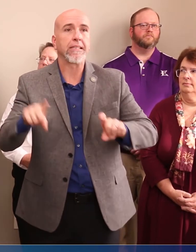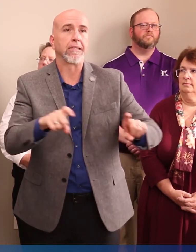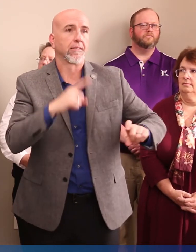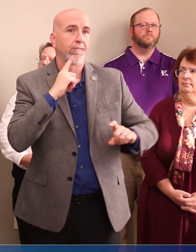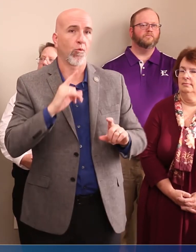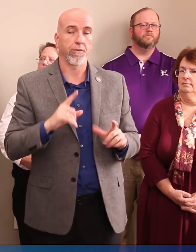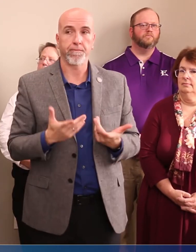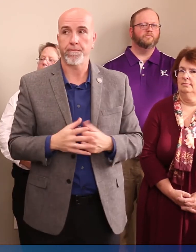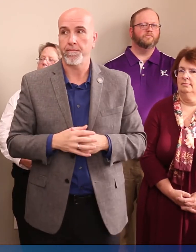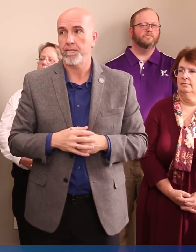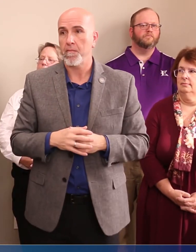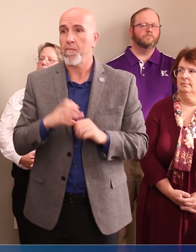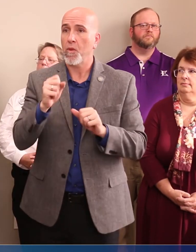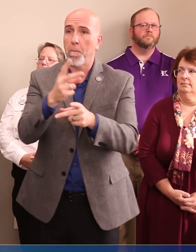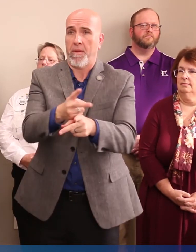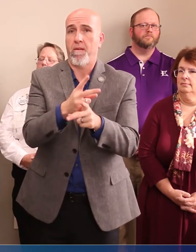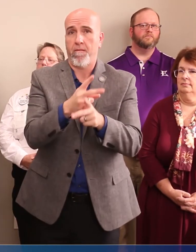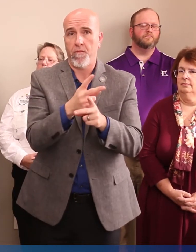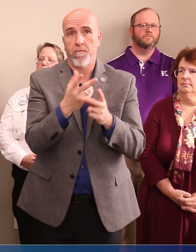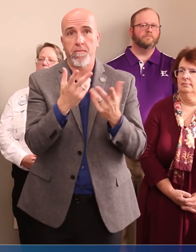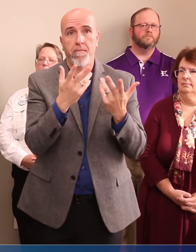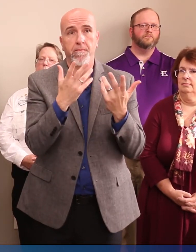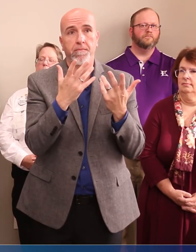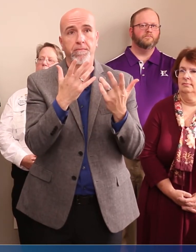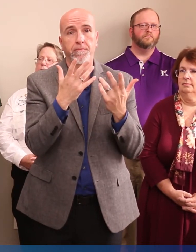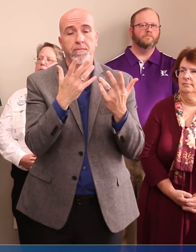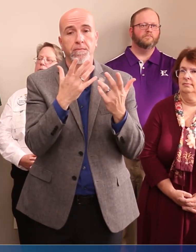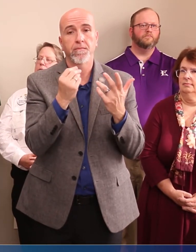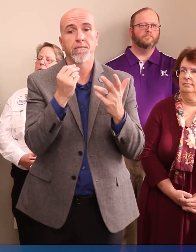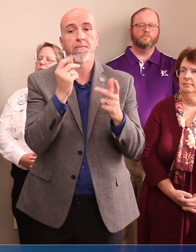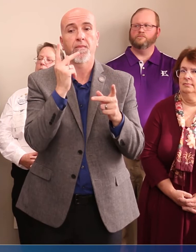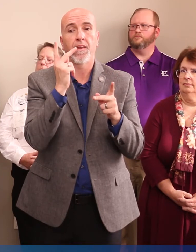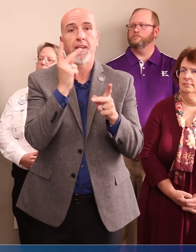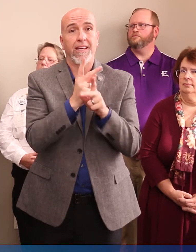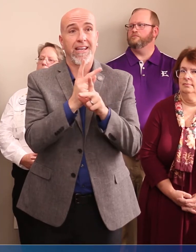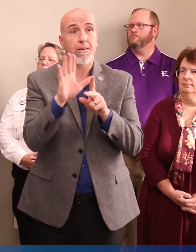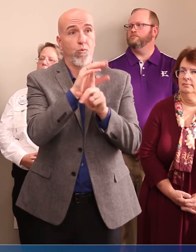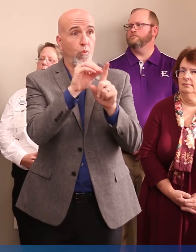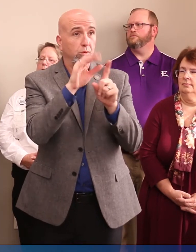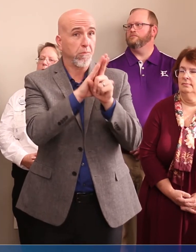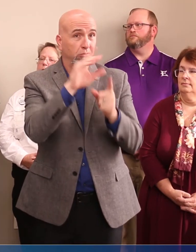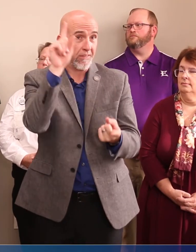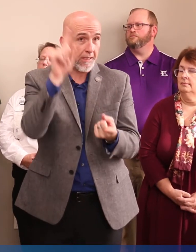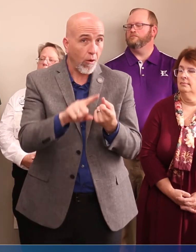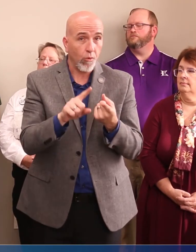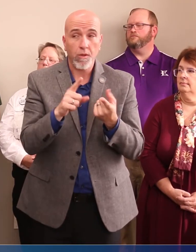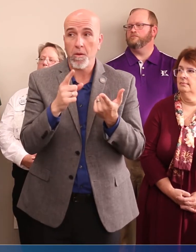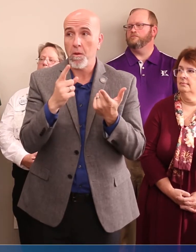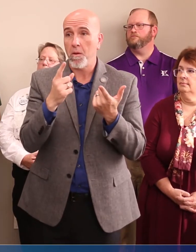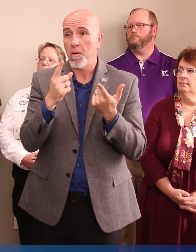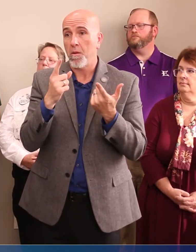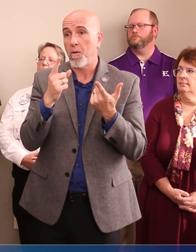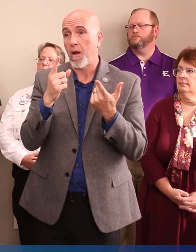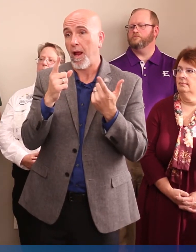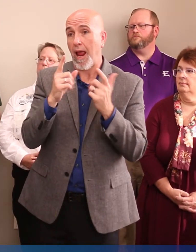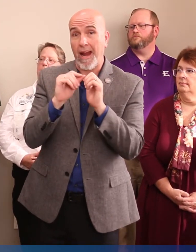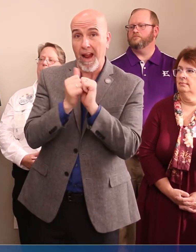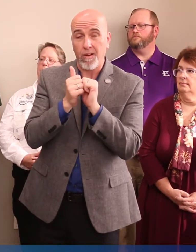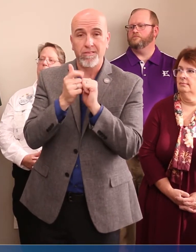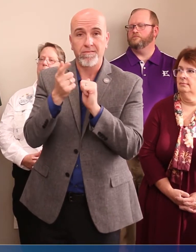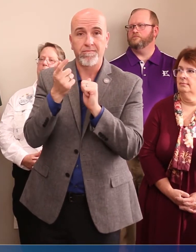for it yet. So be careful and and keep your exposure down by eliminating